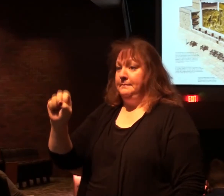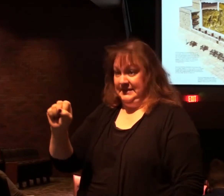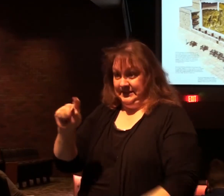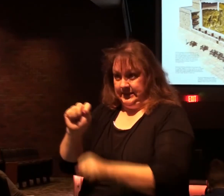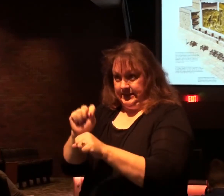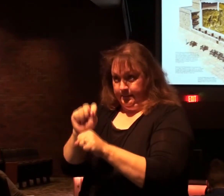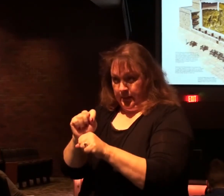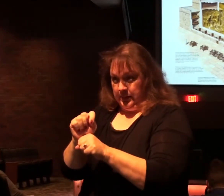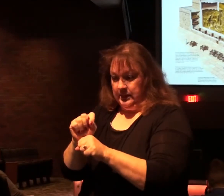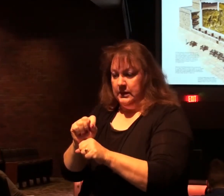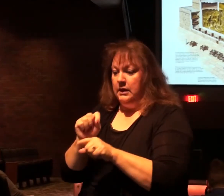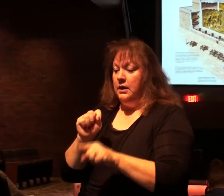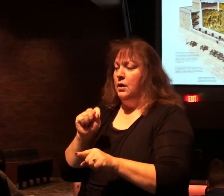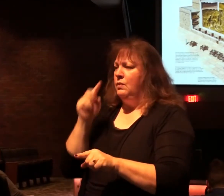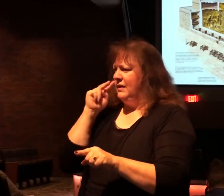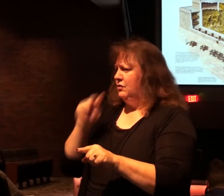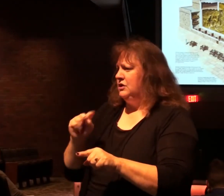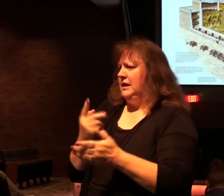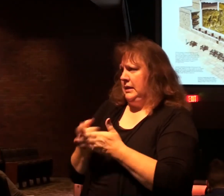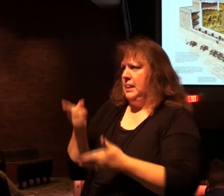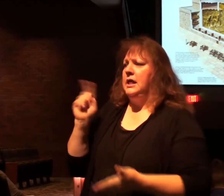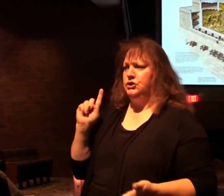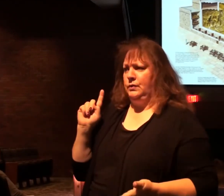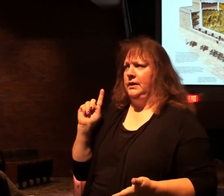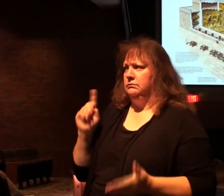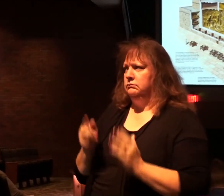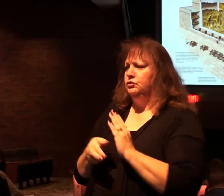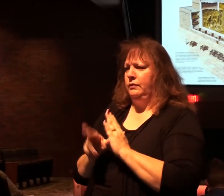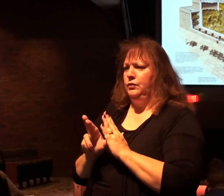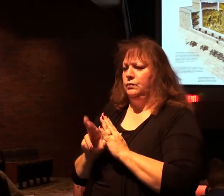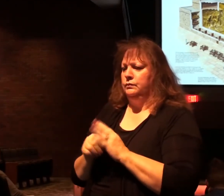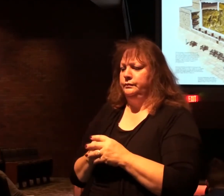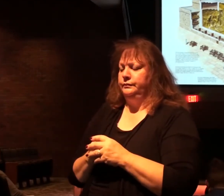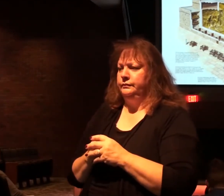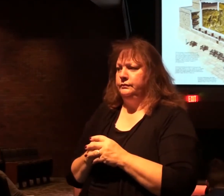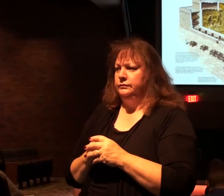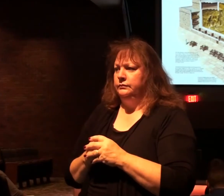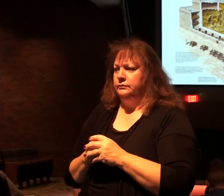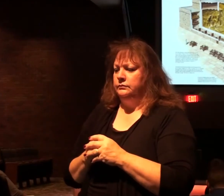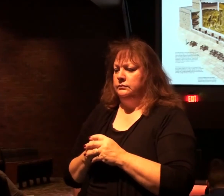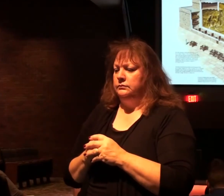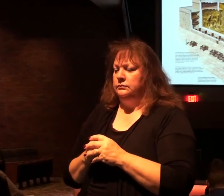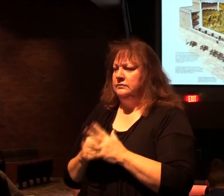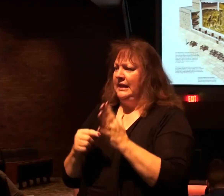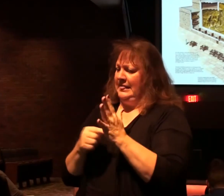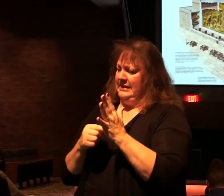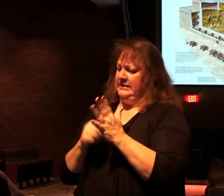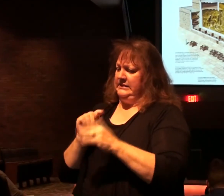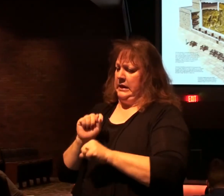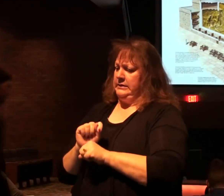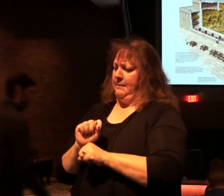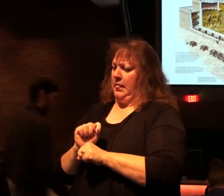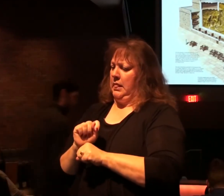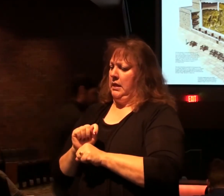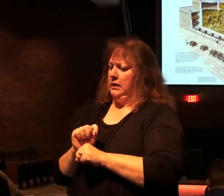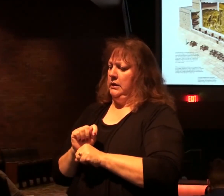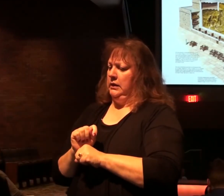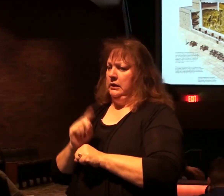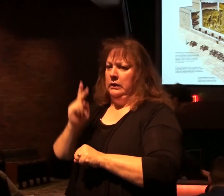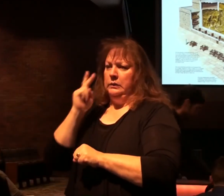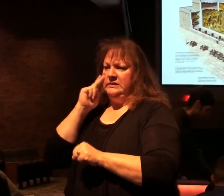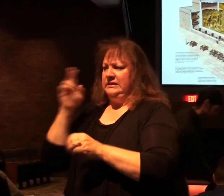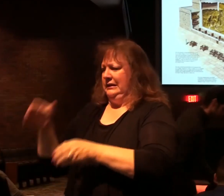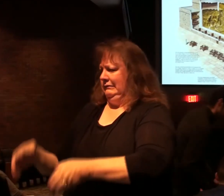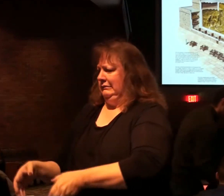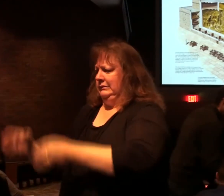to remind you, these are things we looked at last study. But this is the temple. We'll see some